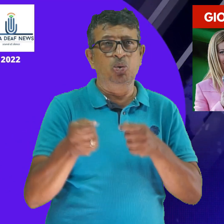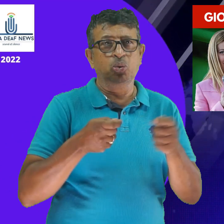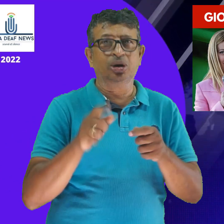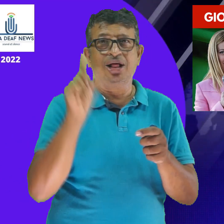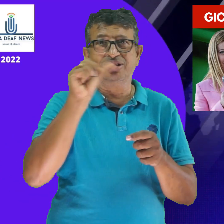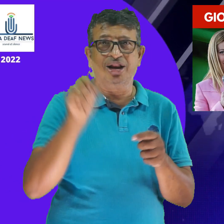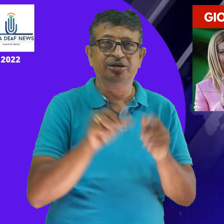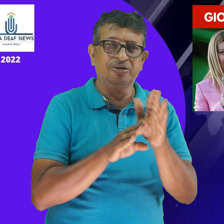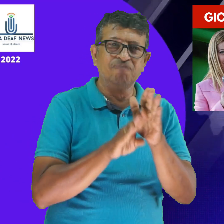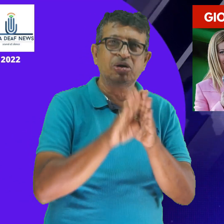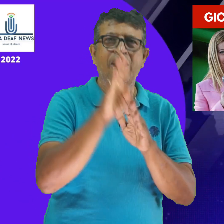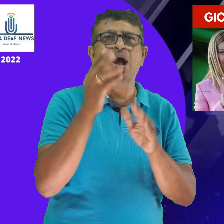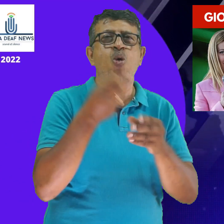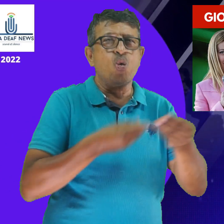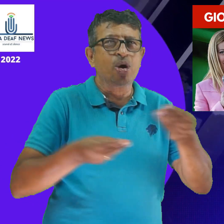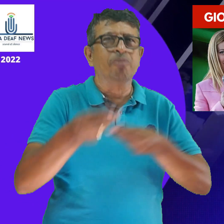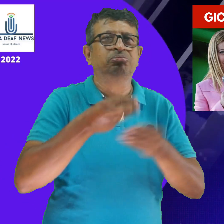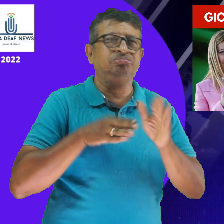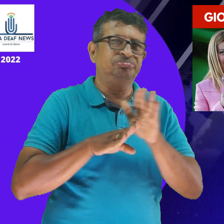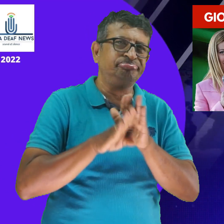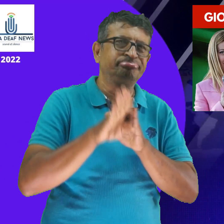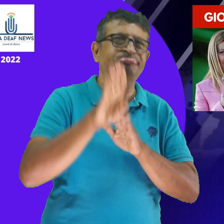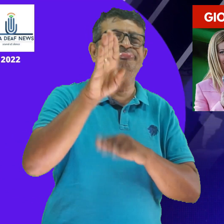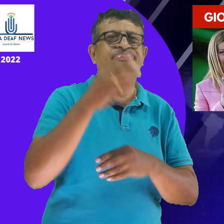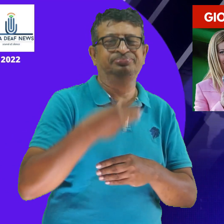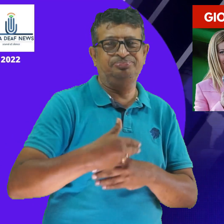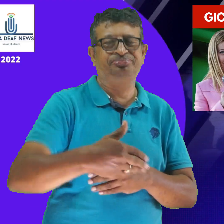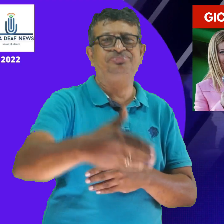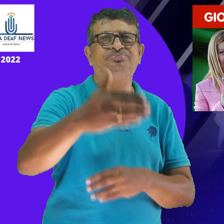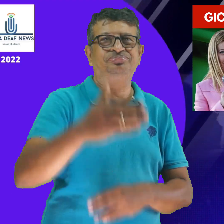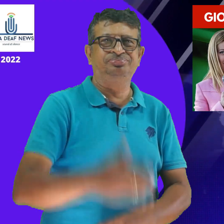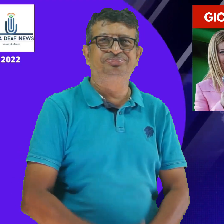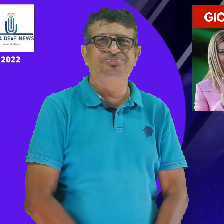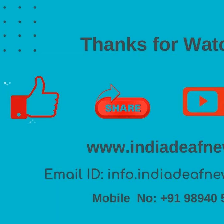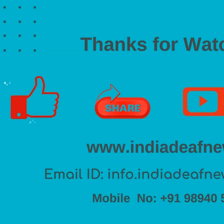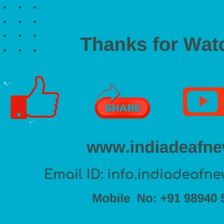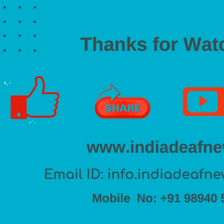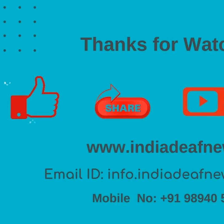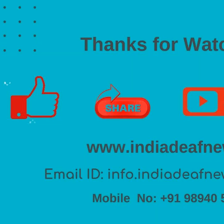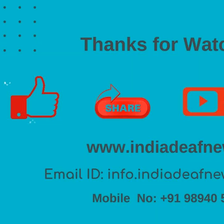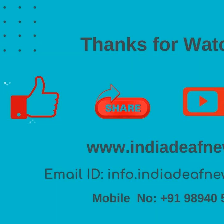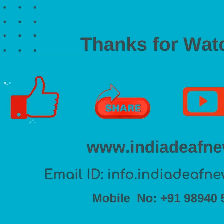we're only pandemic today's Thank you.